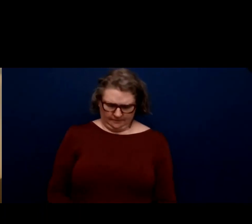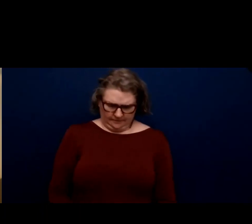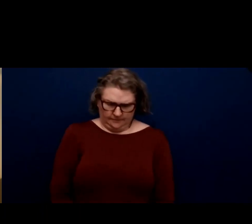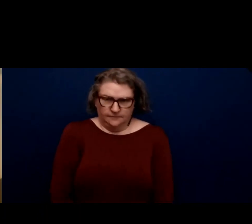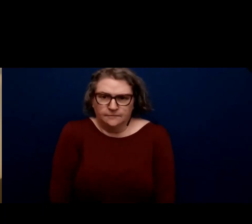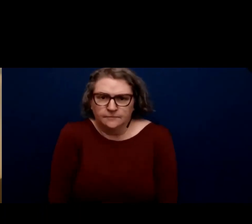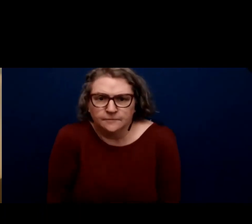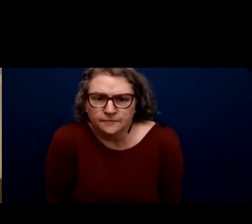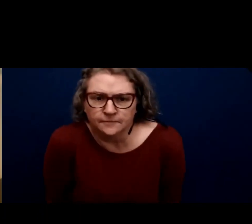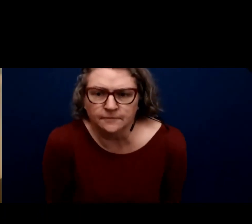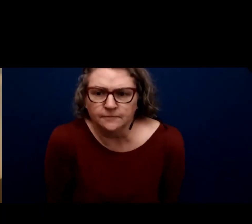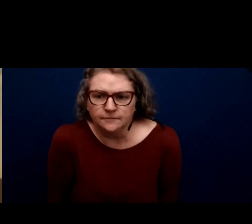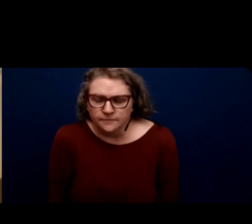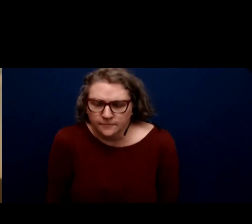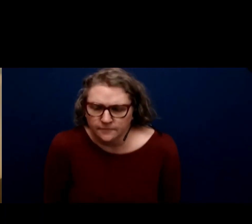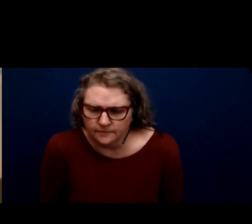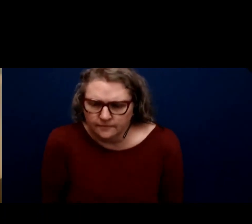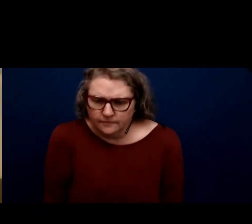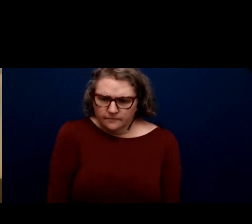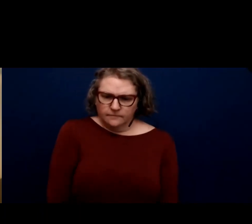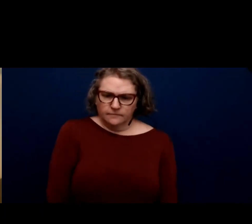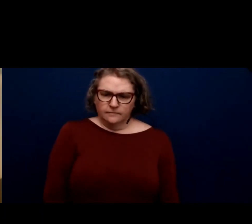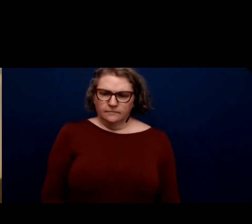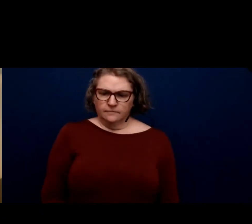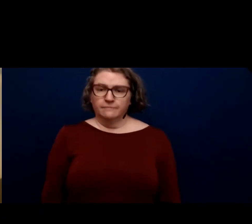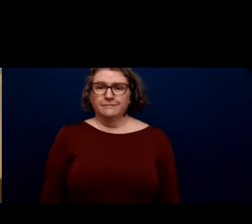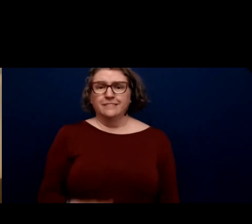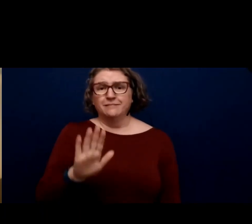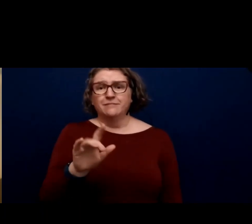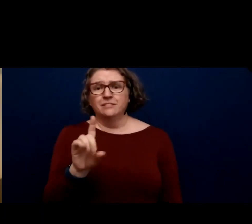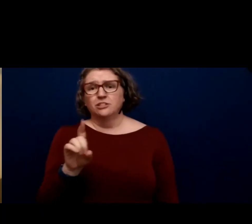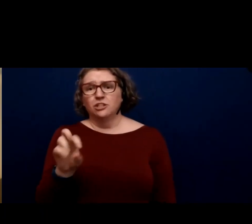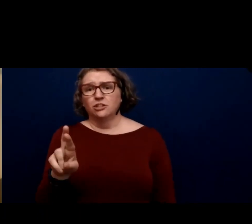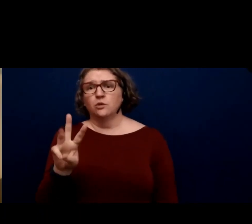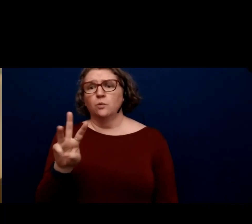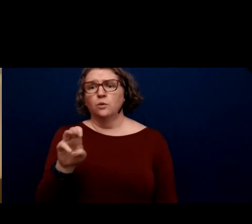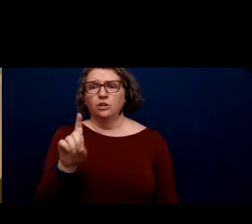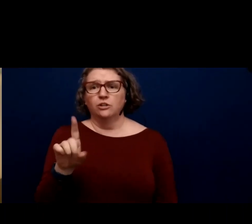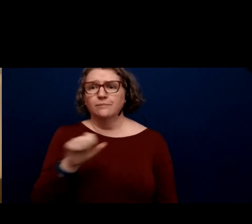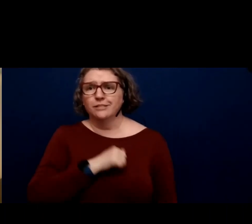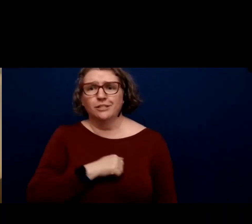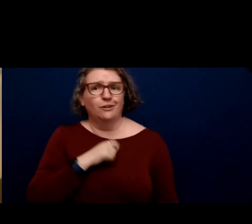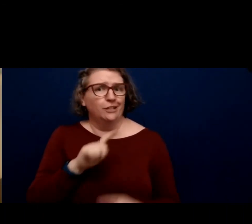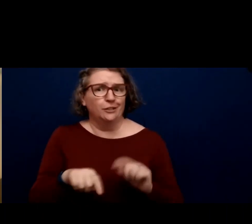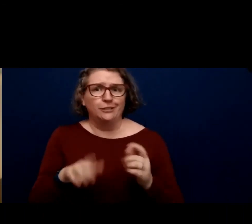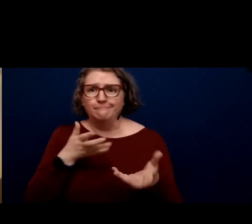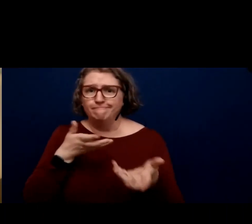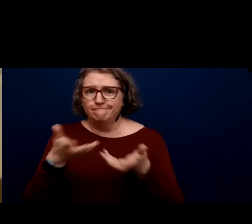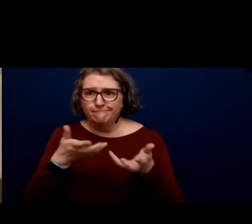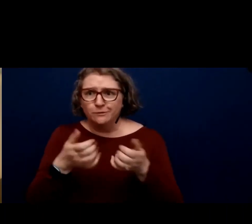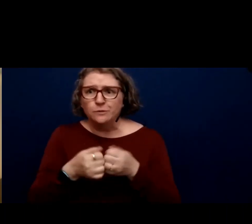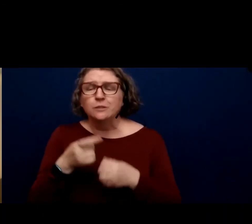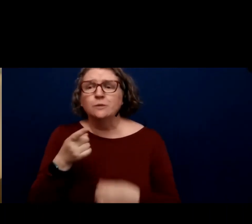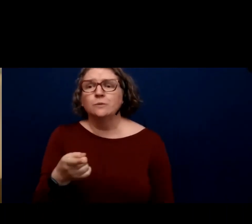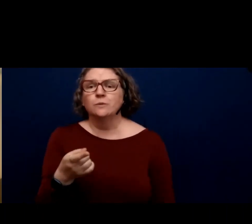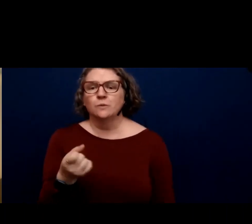Dr. right. Well, Dr. Woodard, we're sorry that you couldn't get through. If you put your